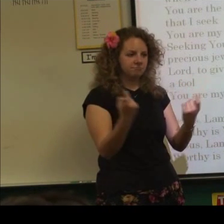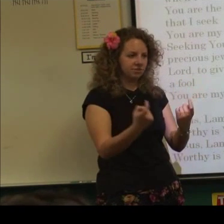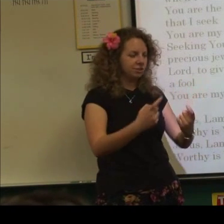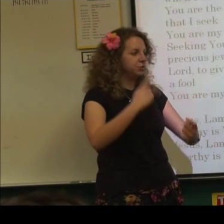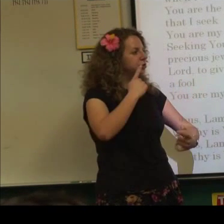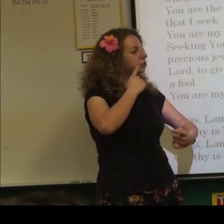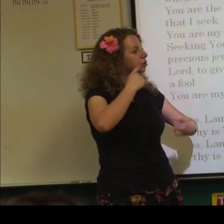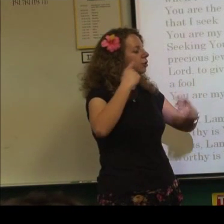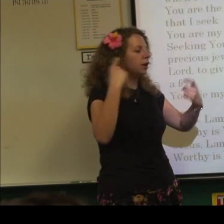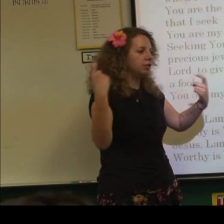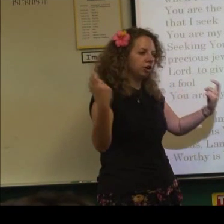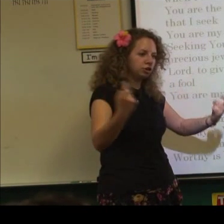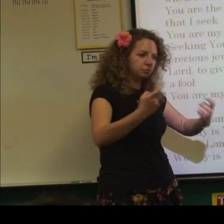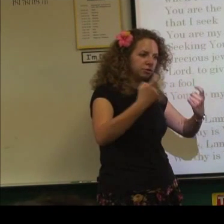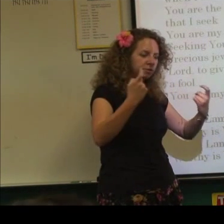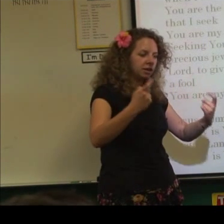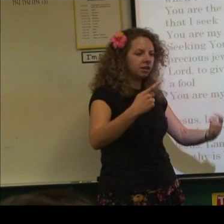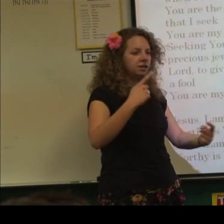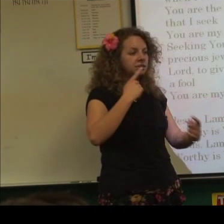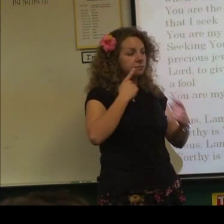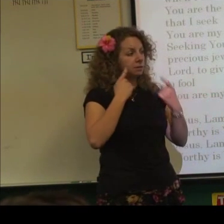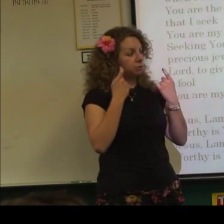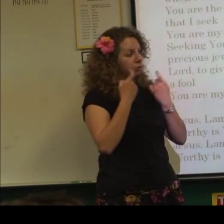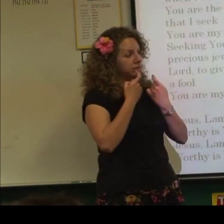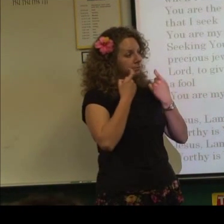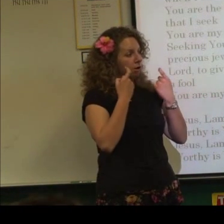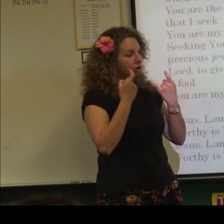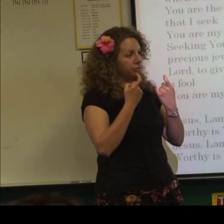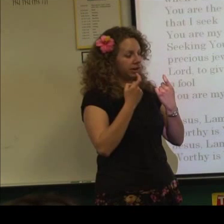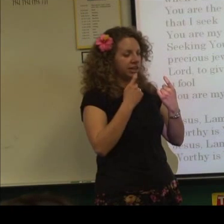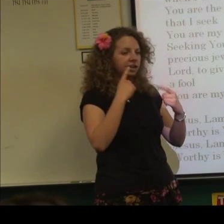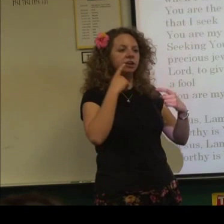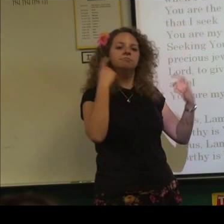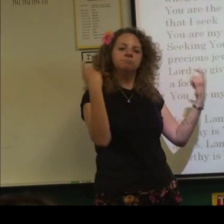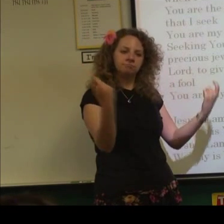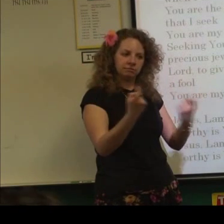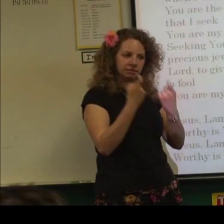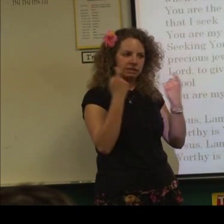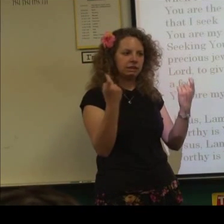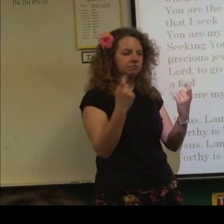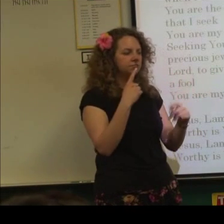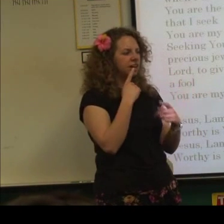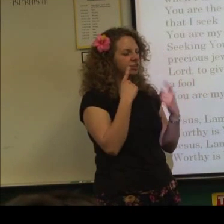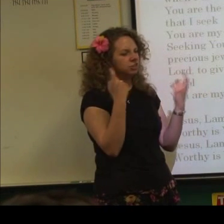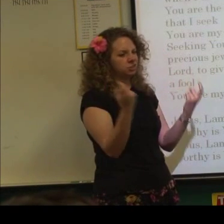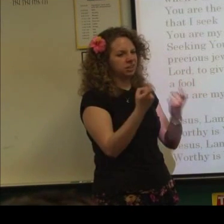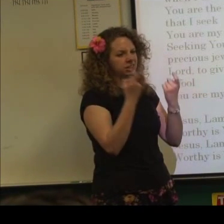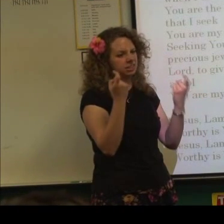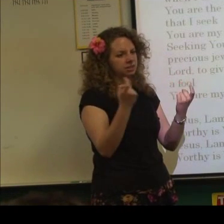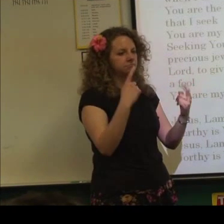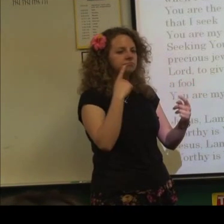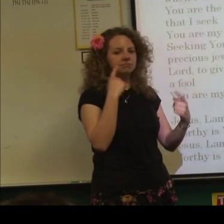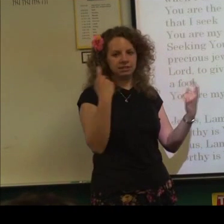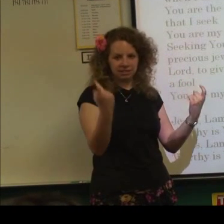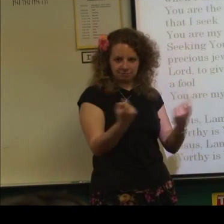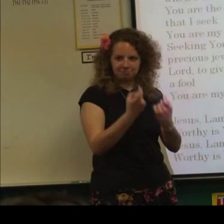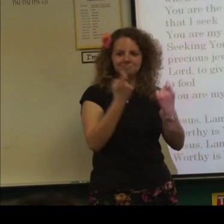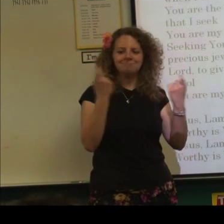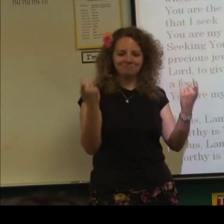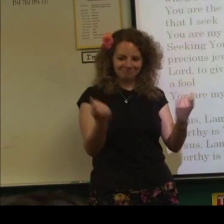Mm-hmm. So you can do a larger movement. Some people do it smaller right here. Sin. I usually do it like this. Sin. Mm-hmm.